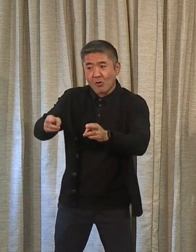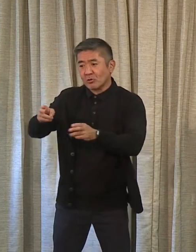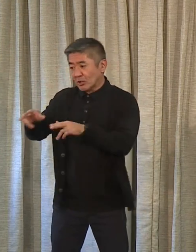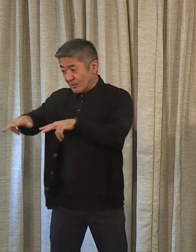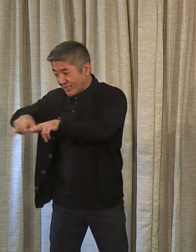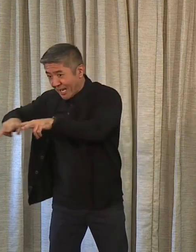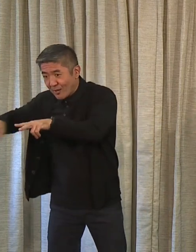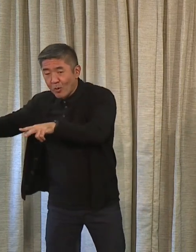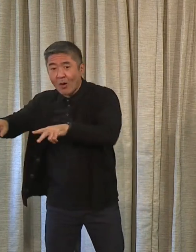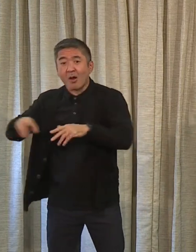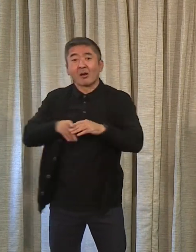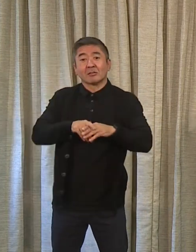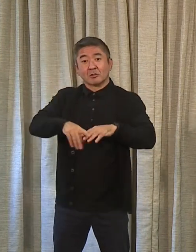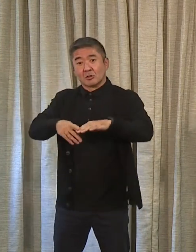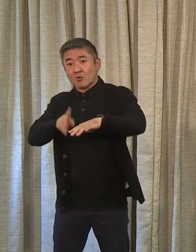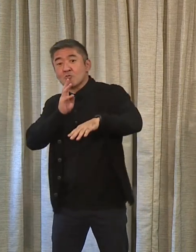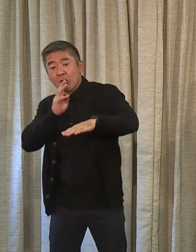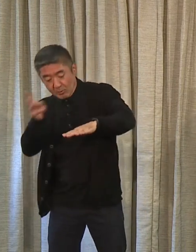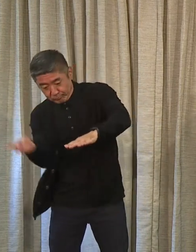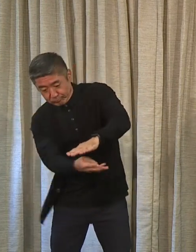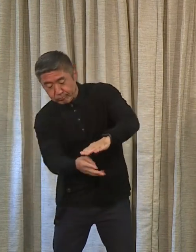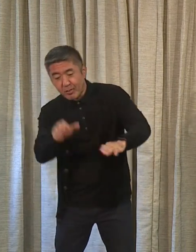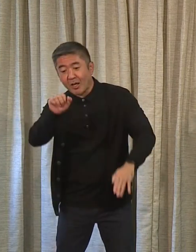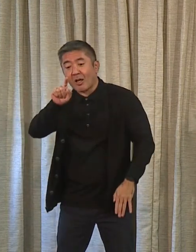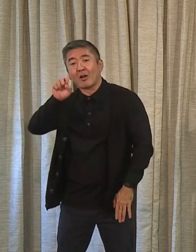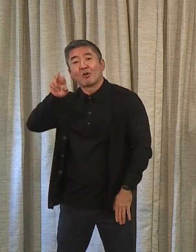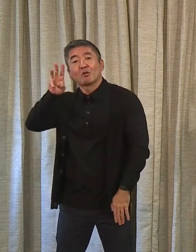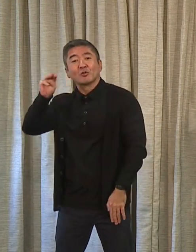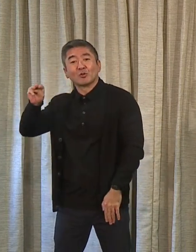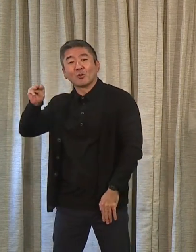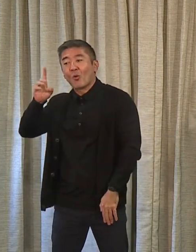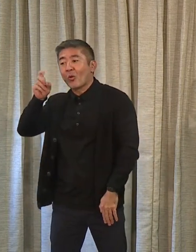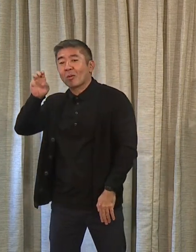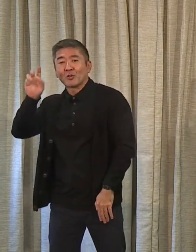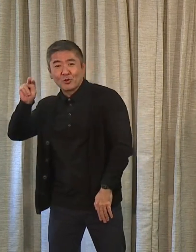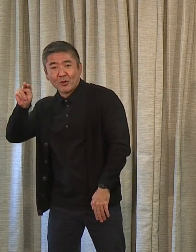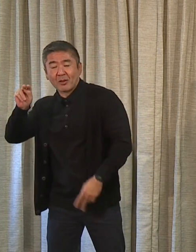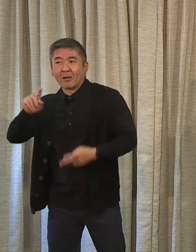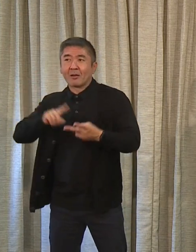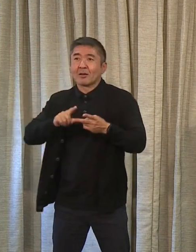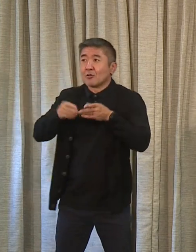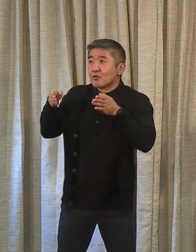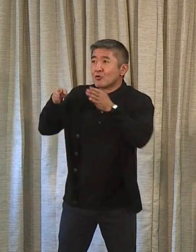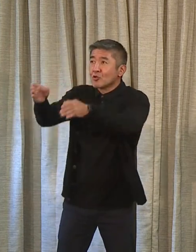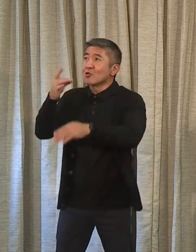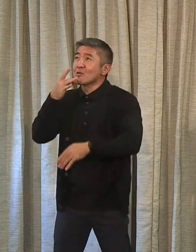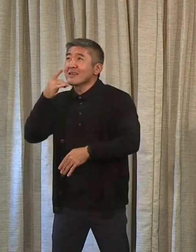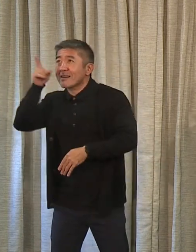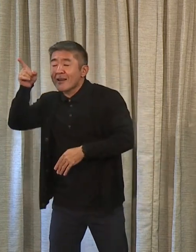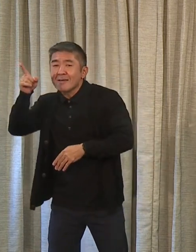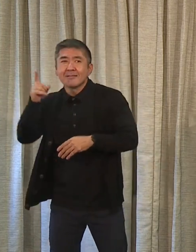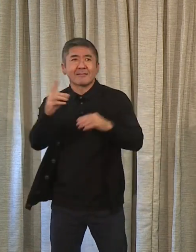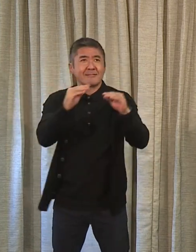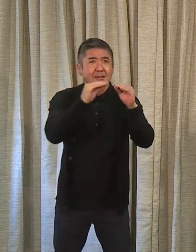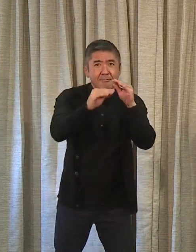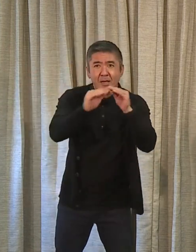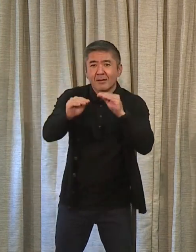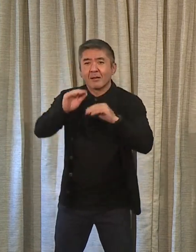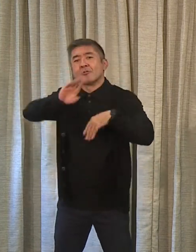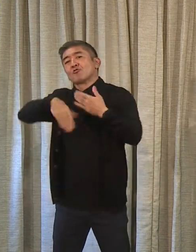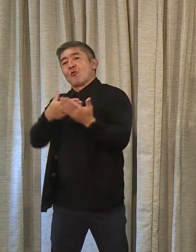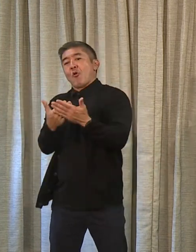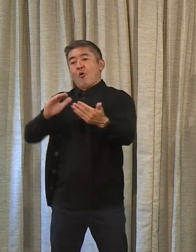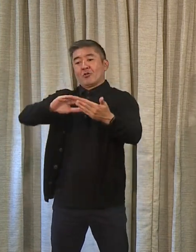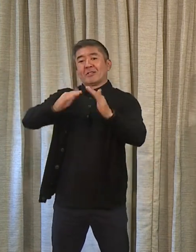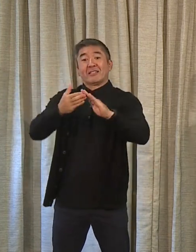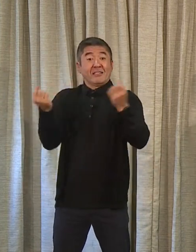drains, the street lights, and as well as maintenance of all the city vehicles, most